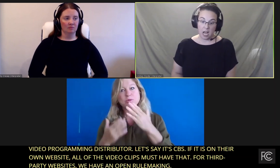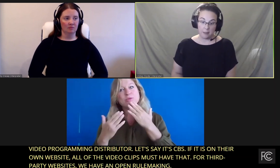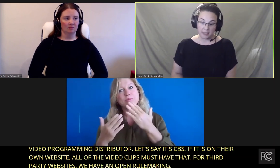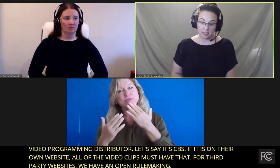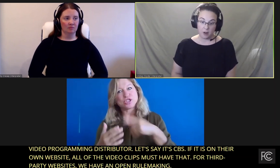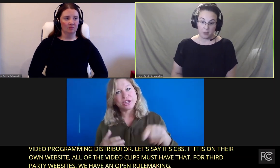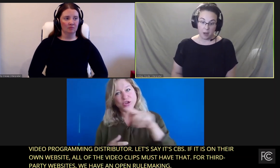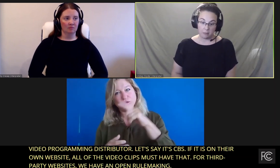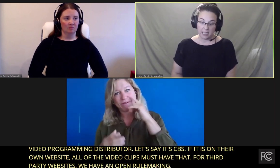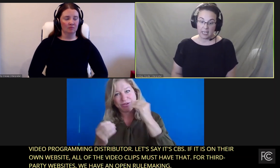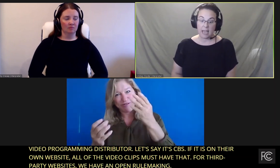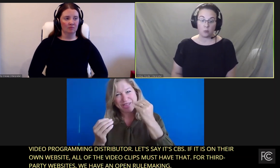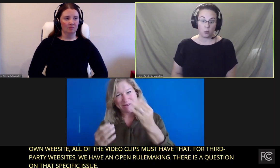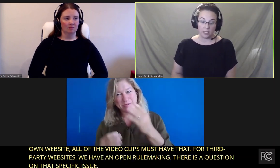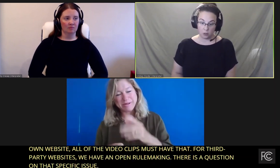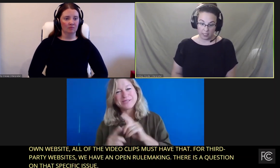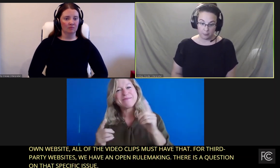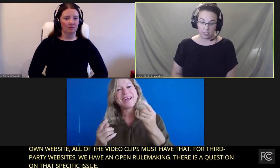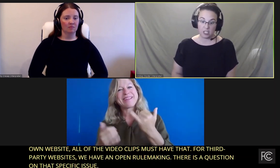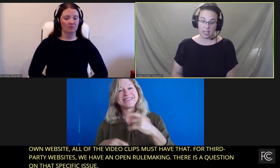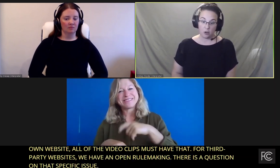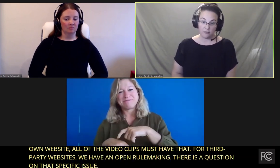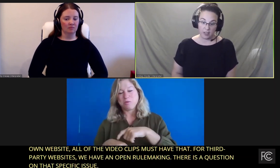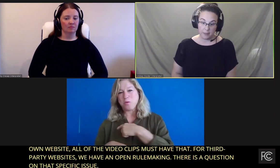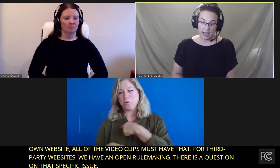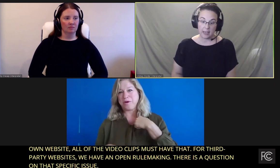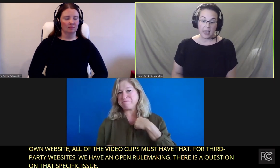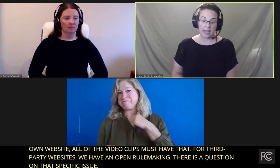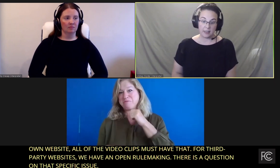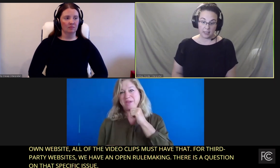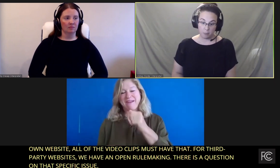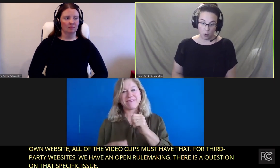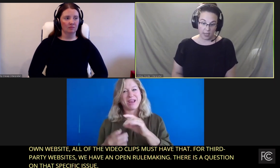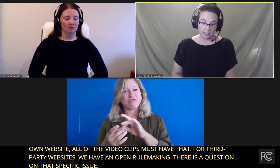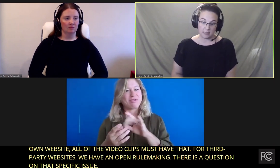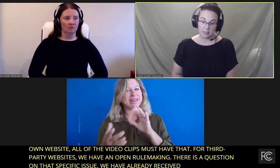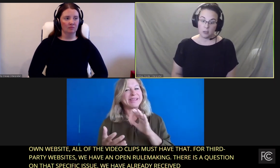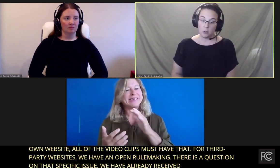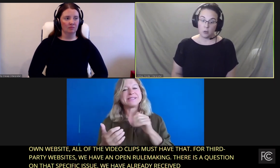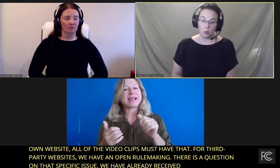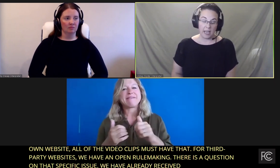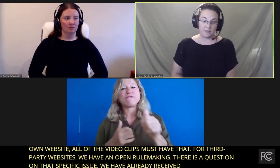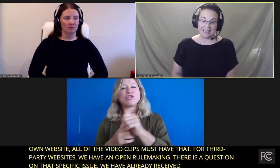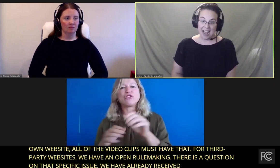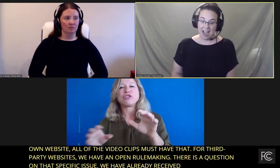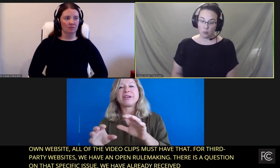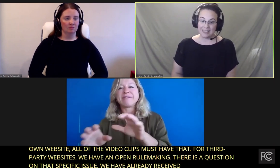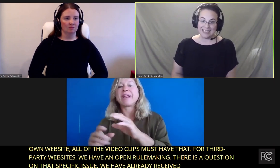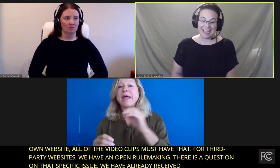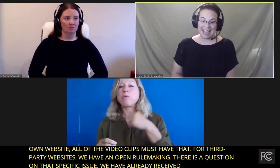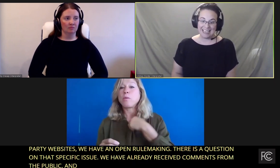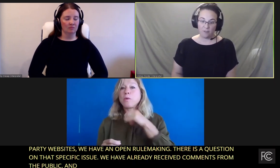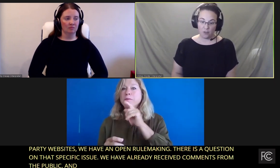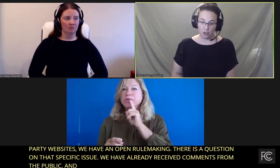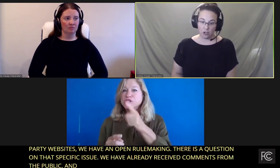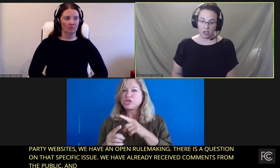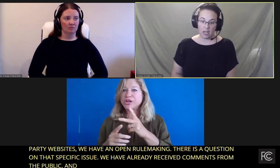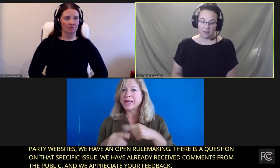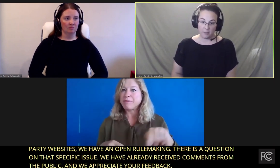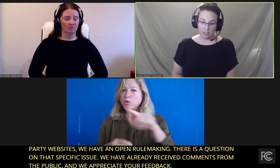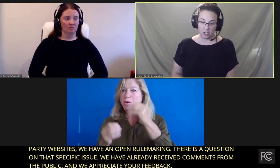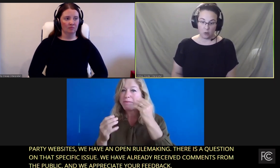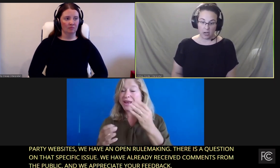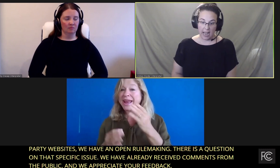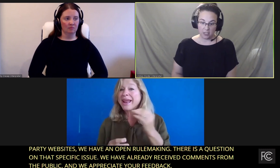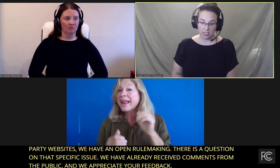received comments from the public, and we certainly appreciate your feedback. At this point, we have not released any further